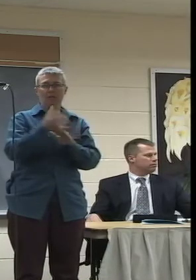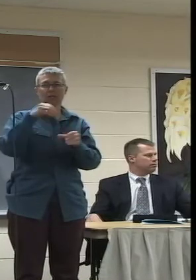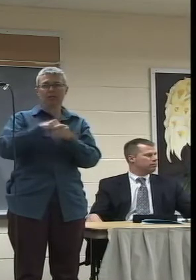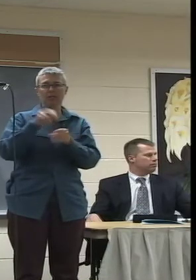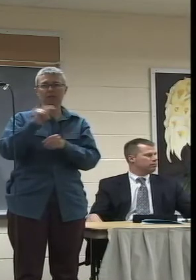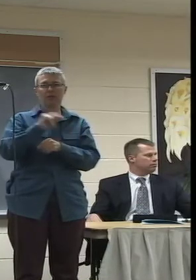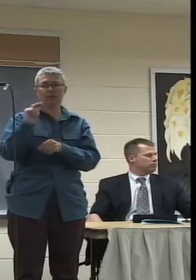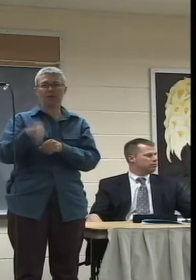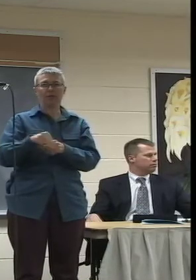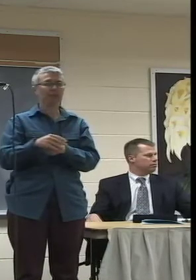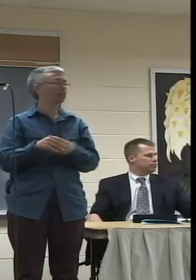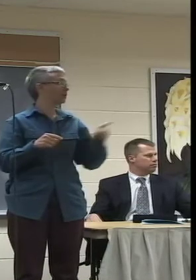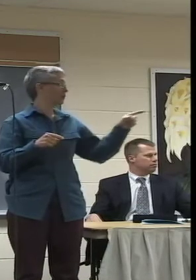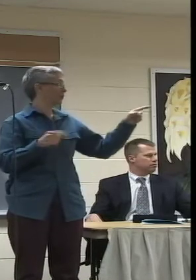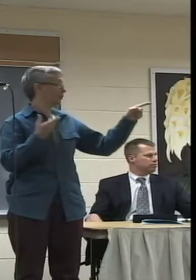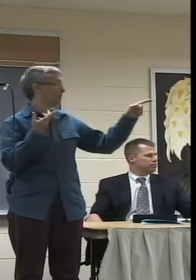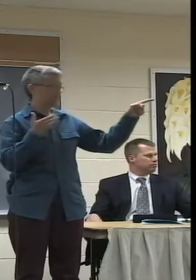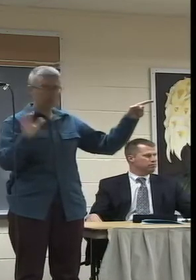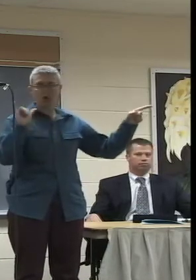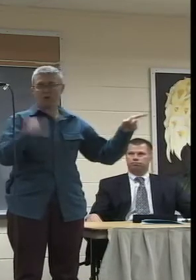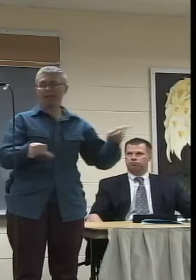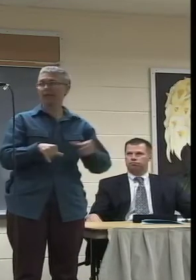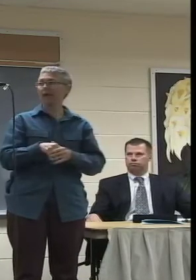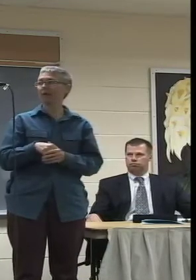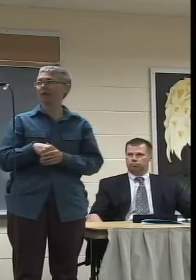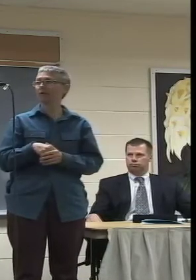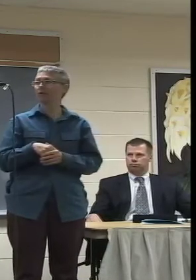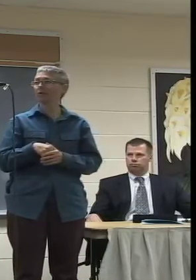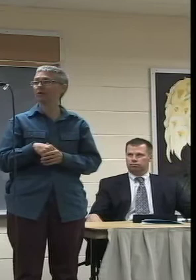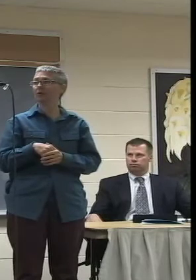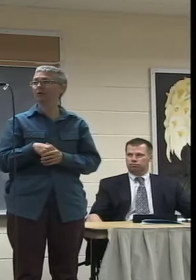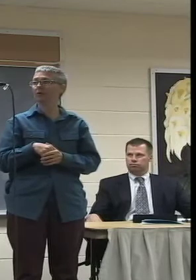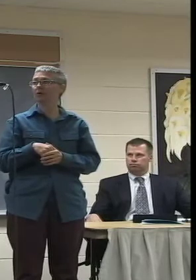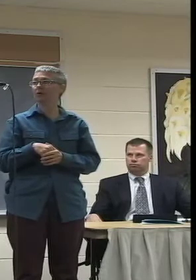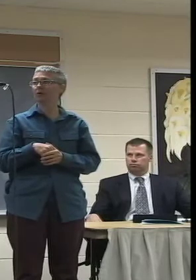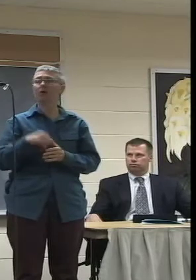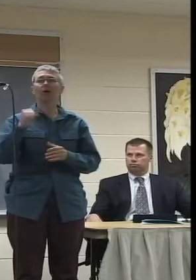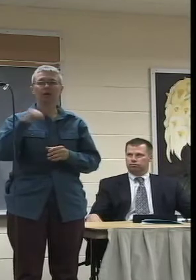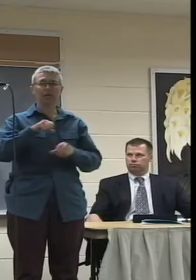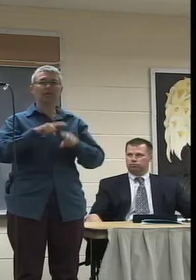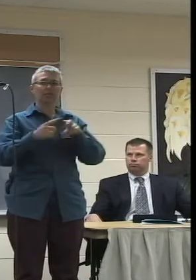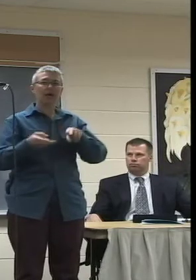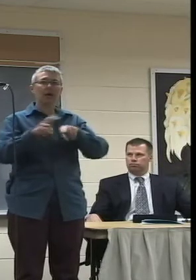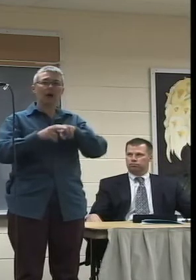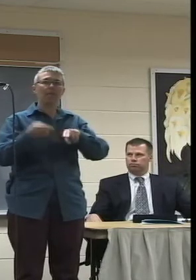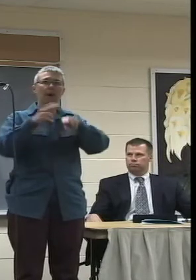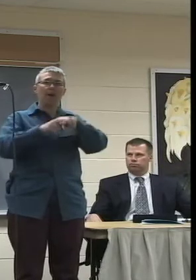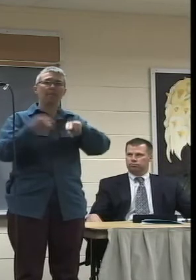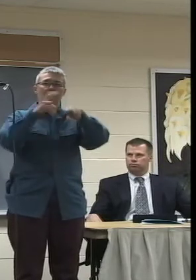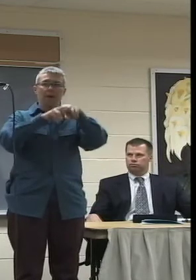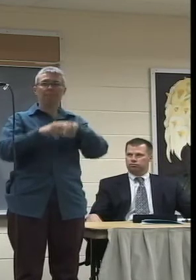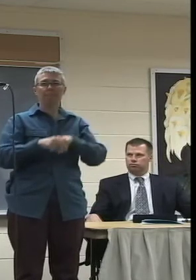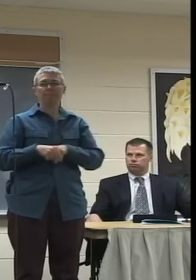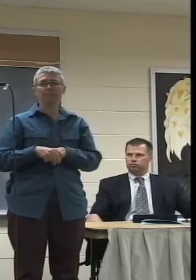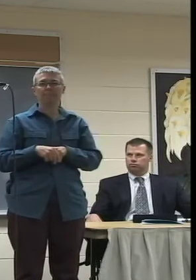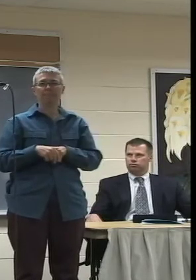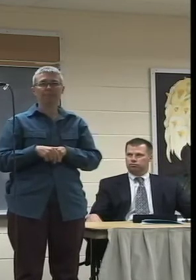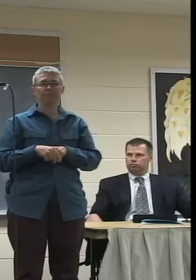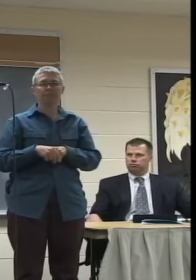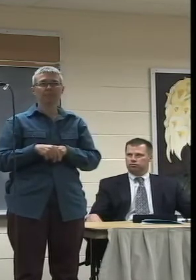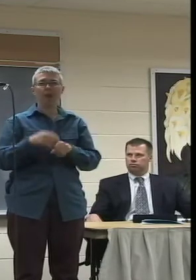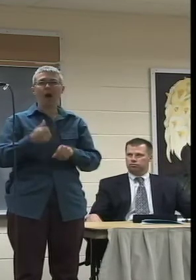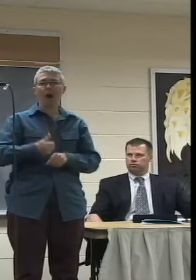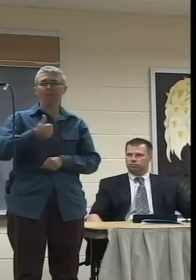Northampton. It is that right now? Yes, but it needs to be upgraded. It needs to be upgraded